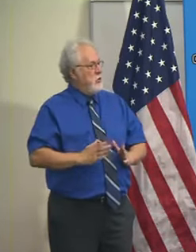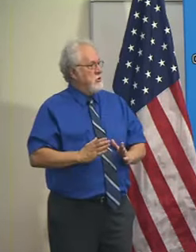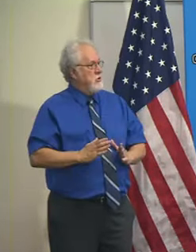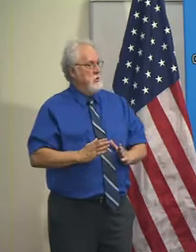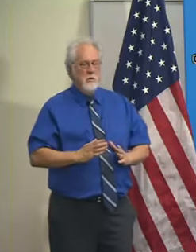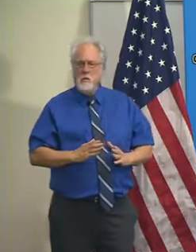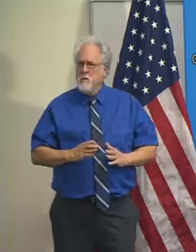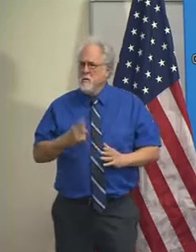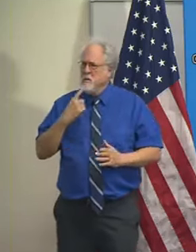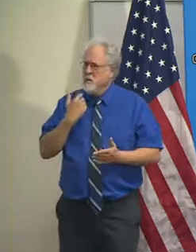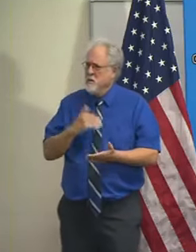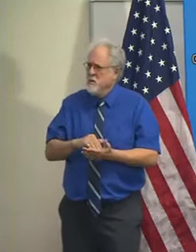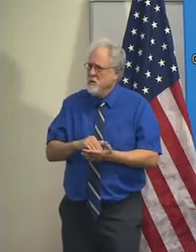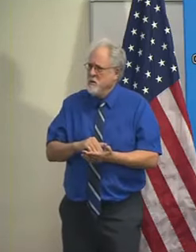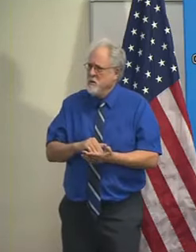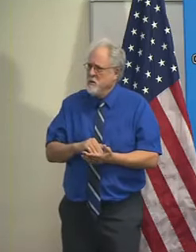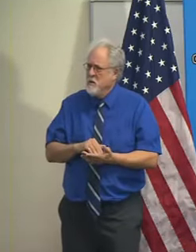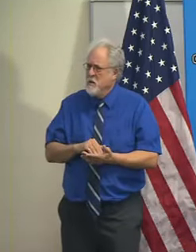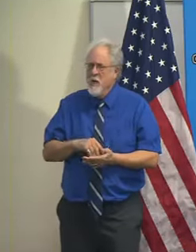I'm sorry. Say that again.